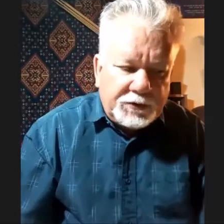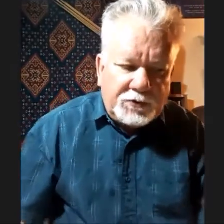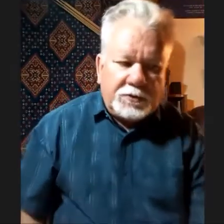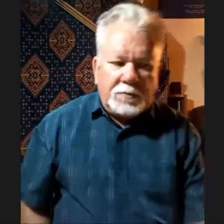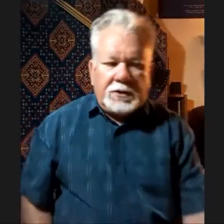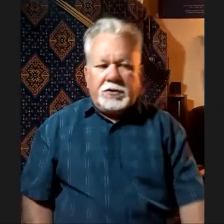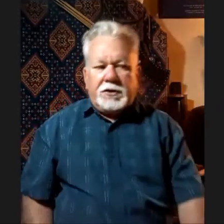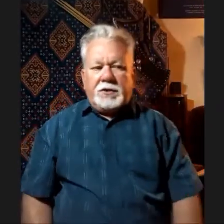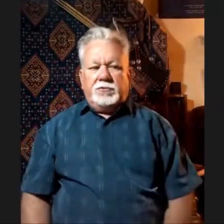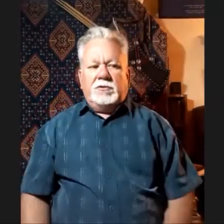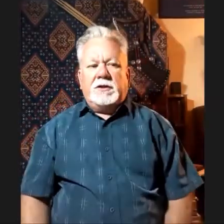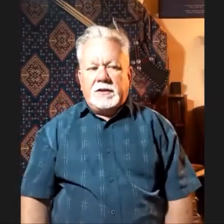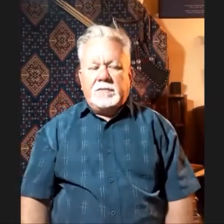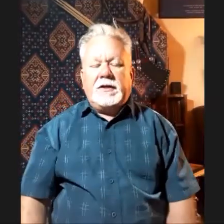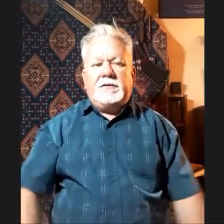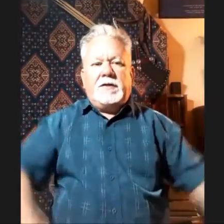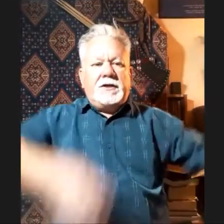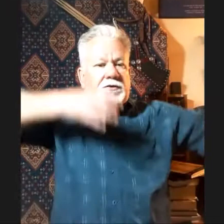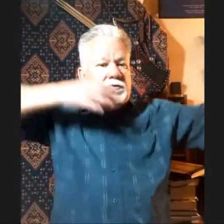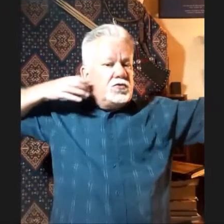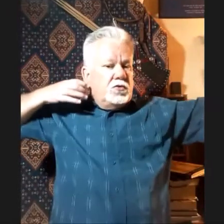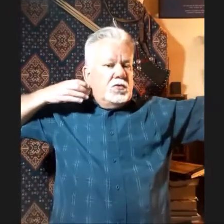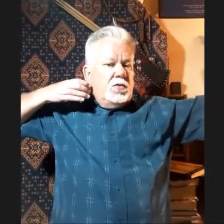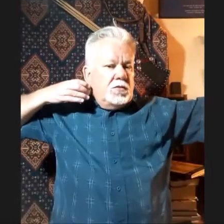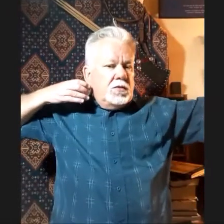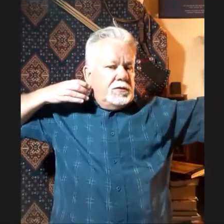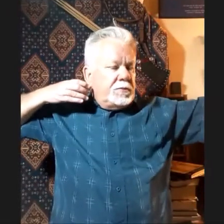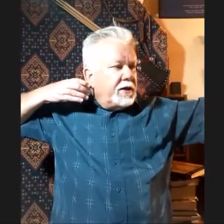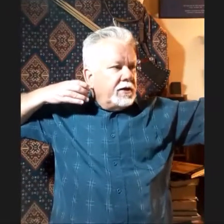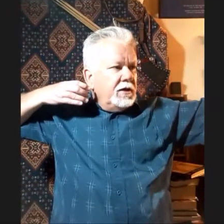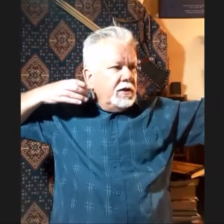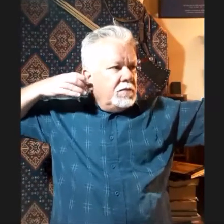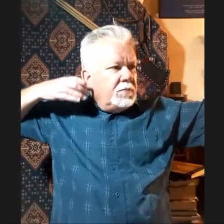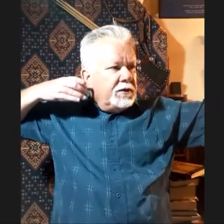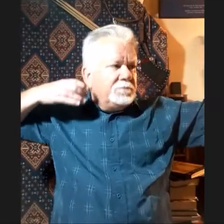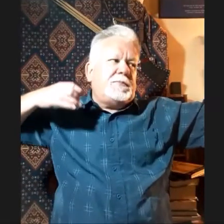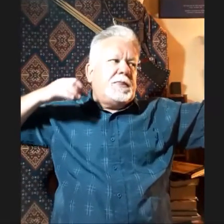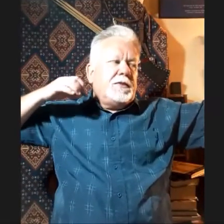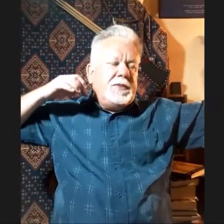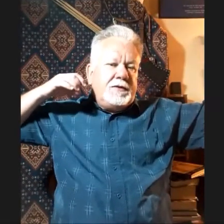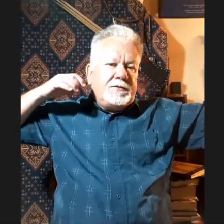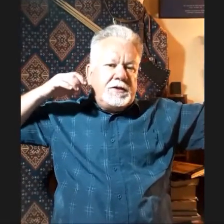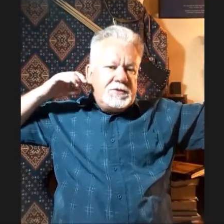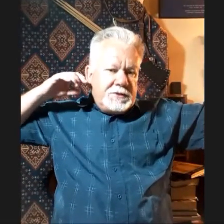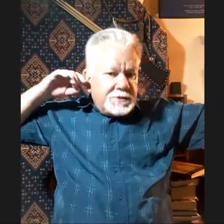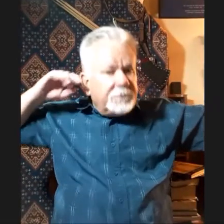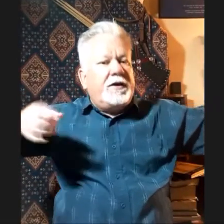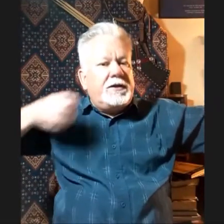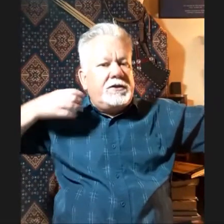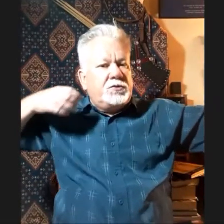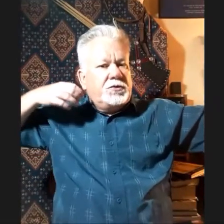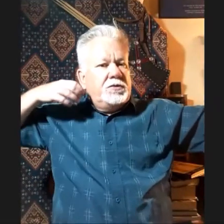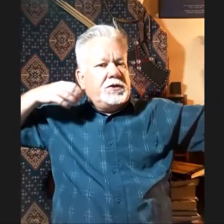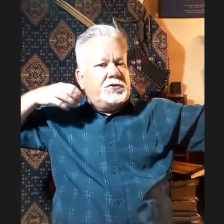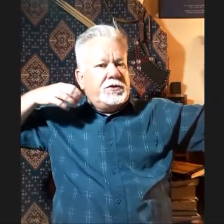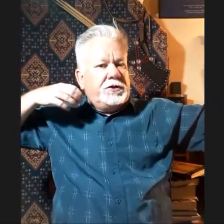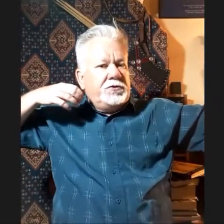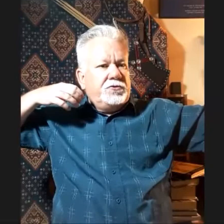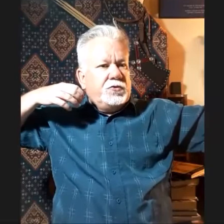used the Mediterranean draw and they did draw quite a ways back. But there's a disadvantage with the Mediterranean draw